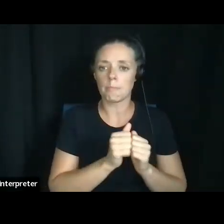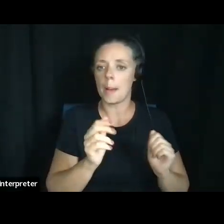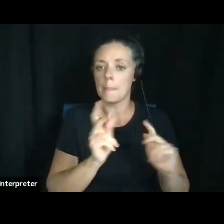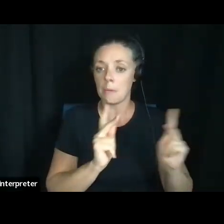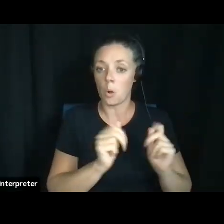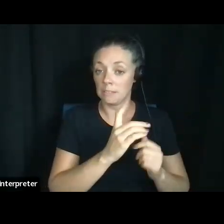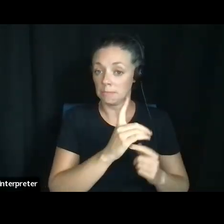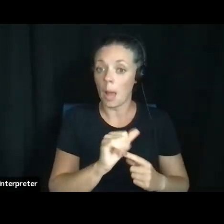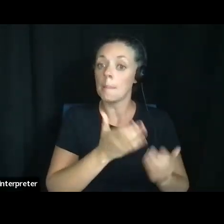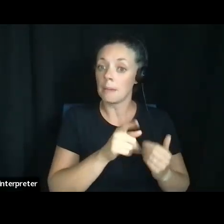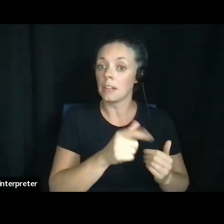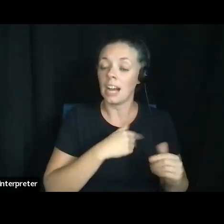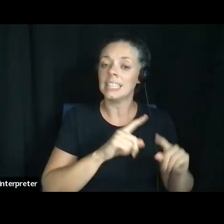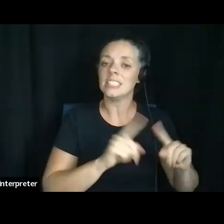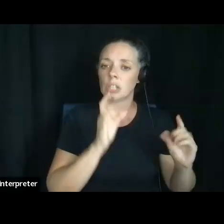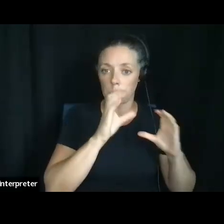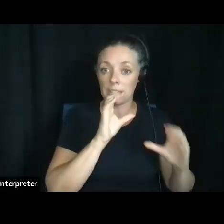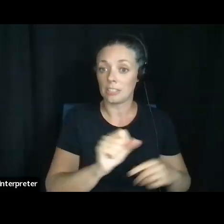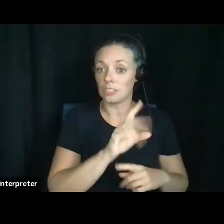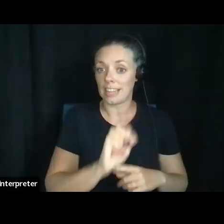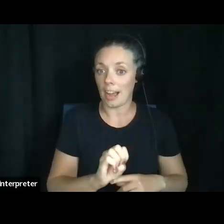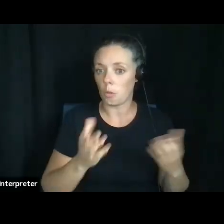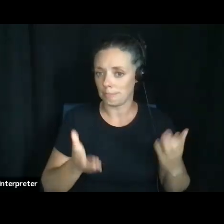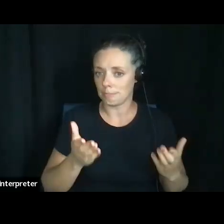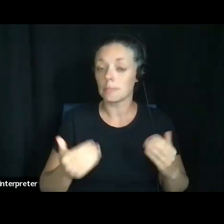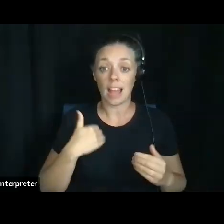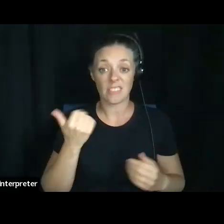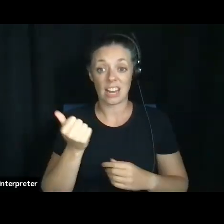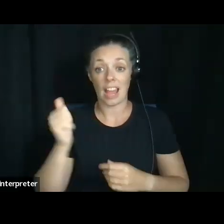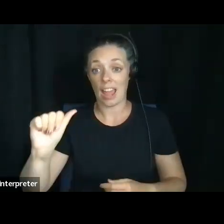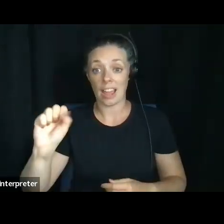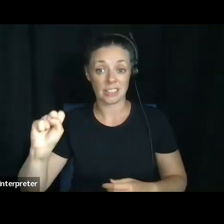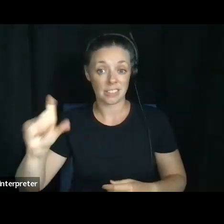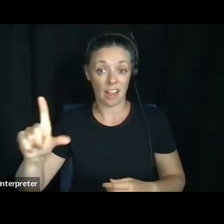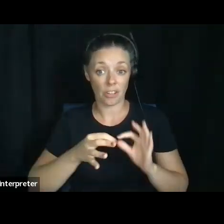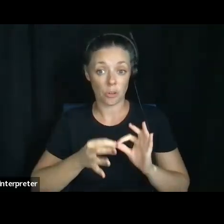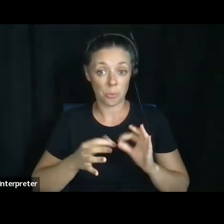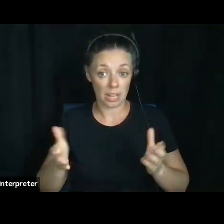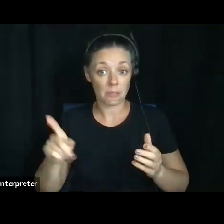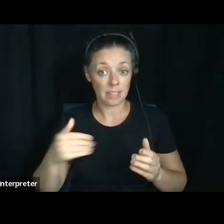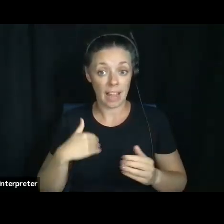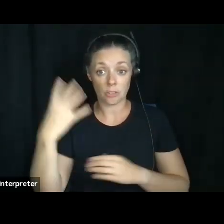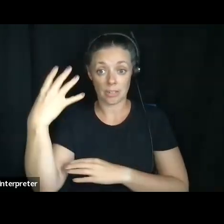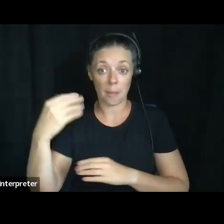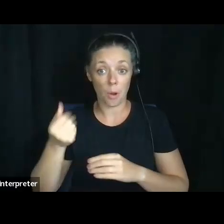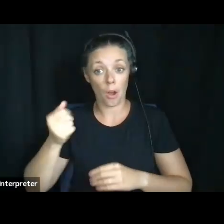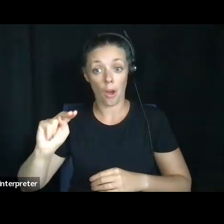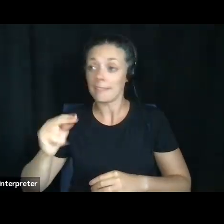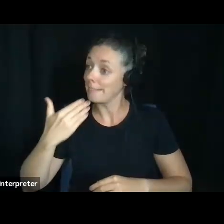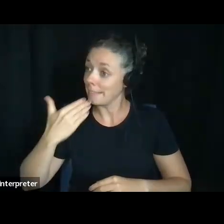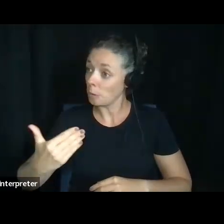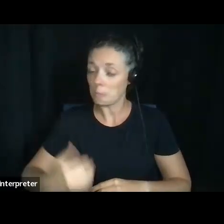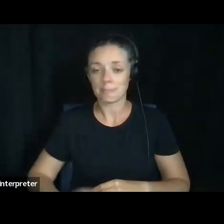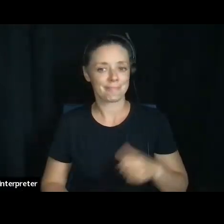may have a different, um, communication style. Uh, we have an ASL interpreter here who has her camera on. Thank you. Um,